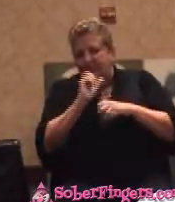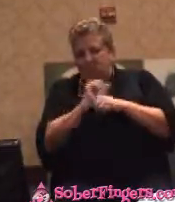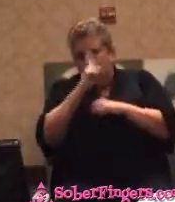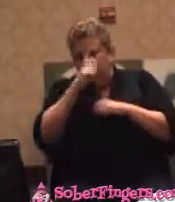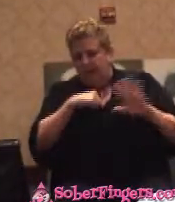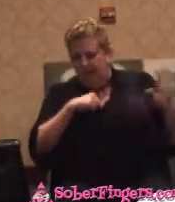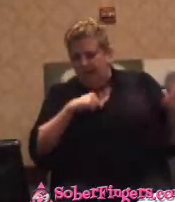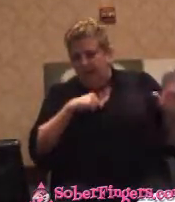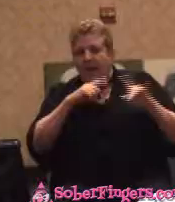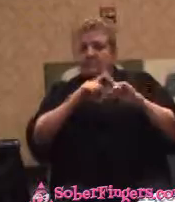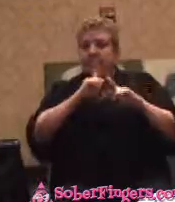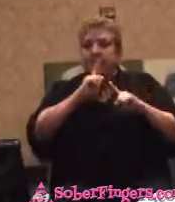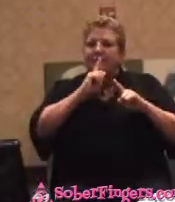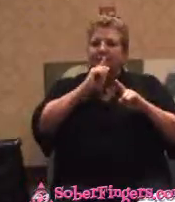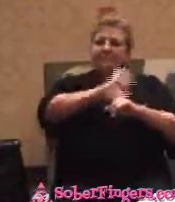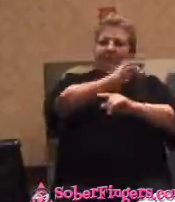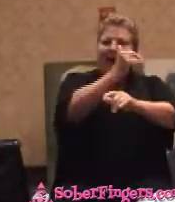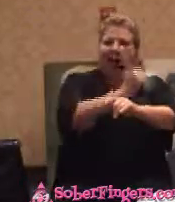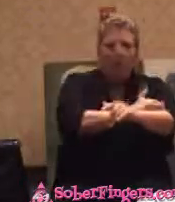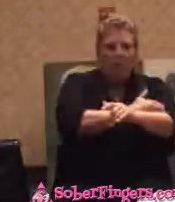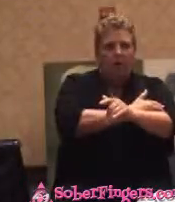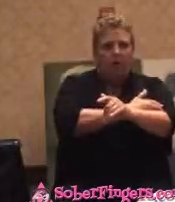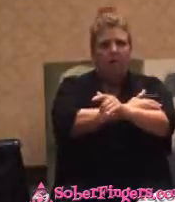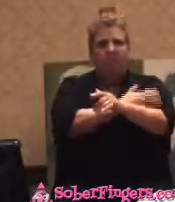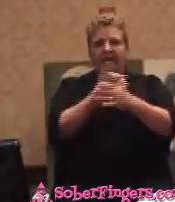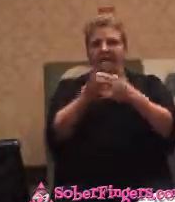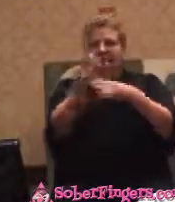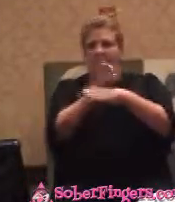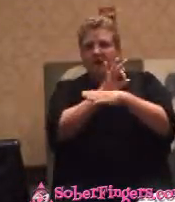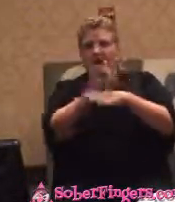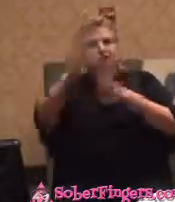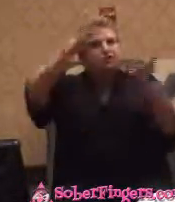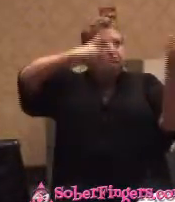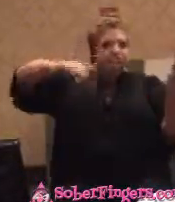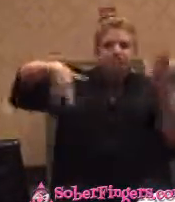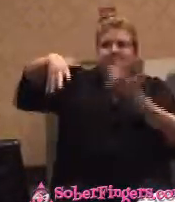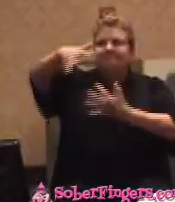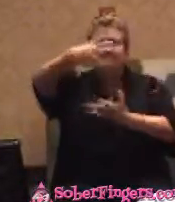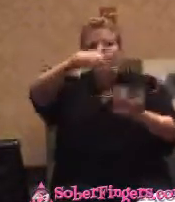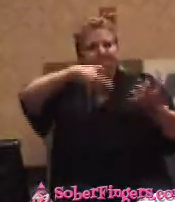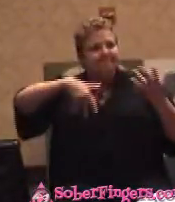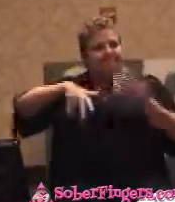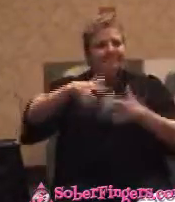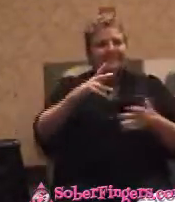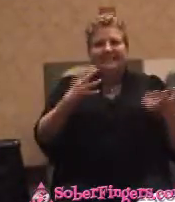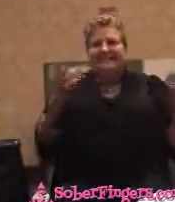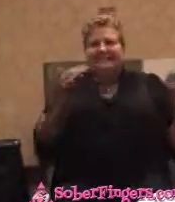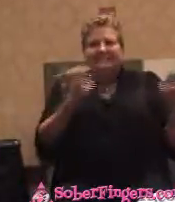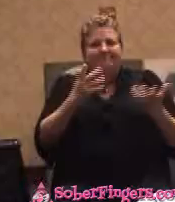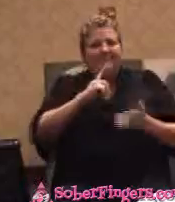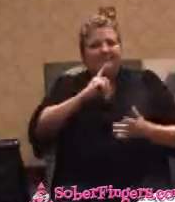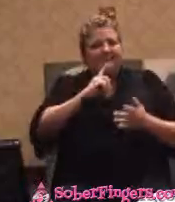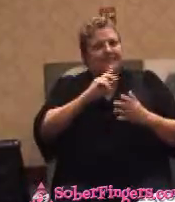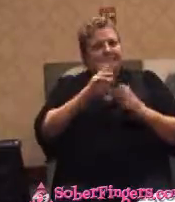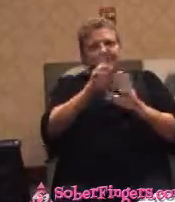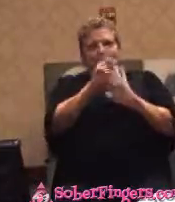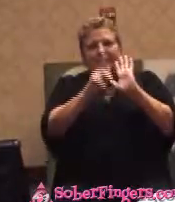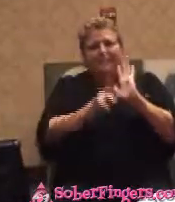But there is a power that functions in this universe and it's, you know, just the principles of alcoholism. Who made those principles?